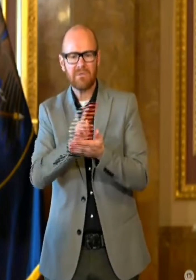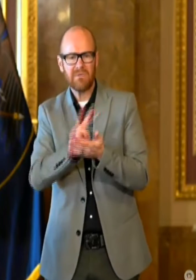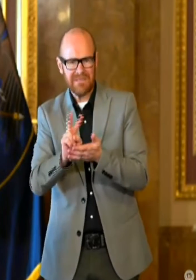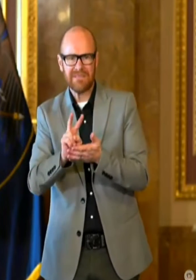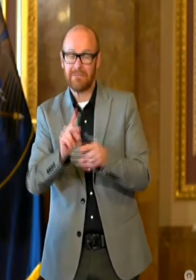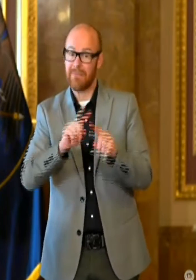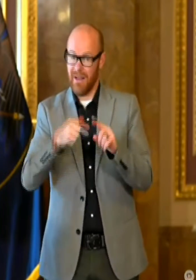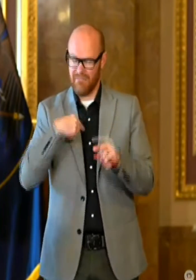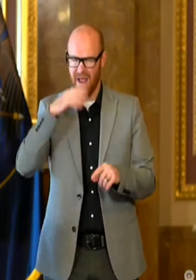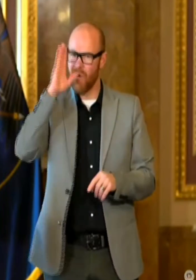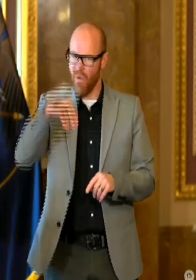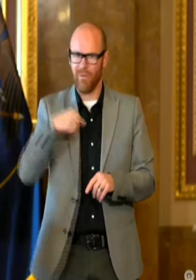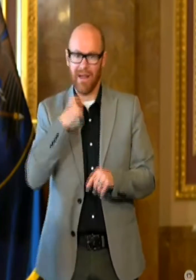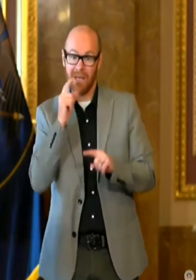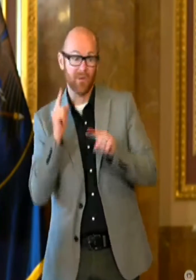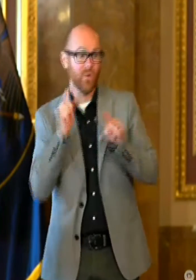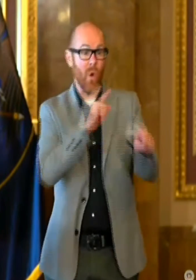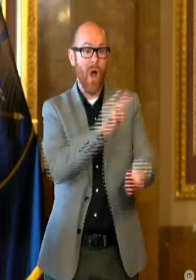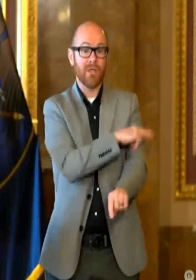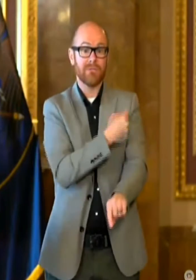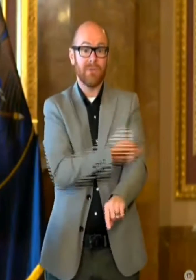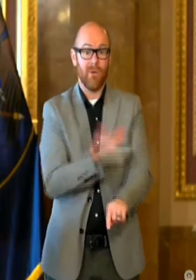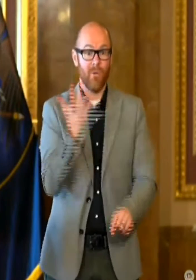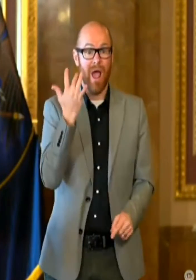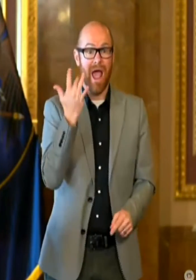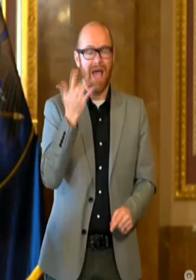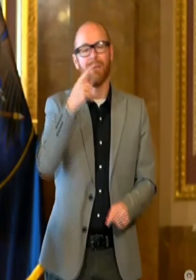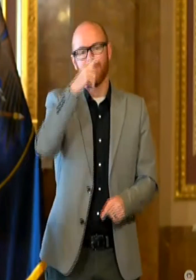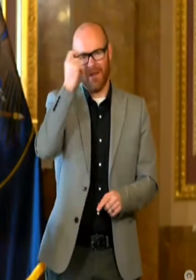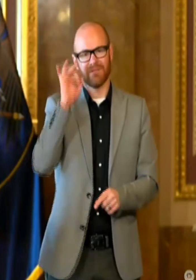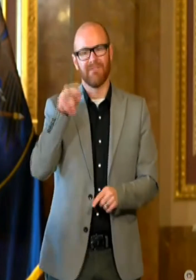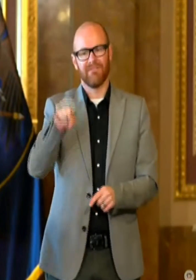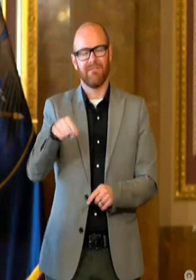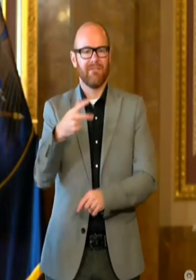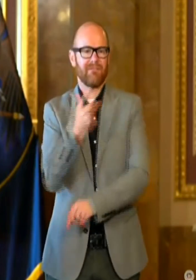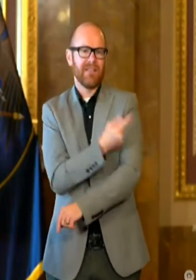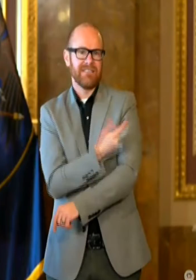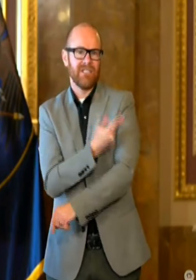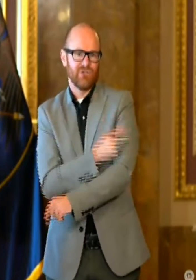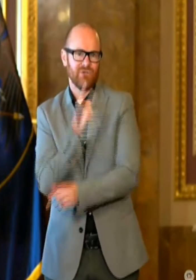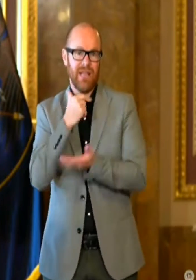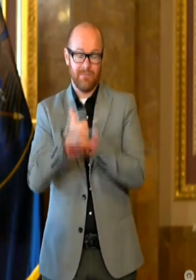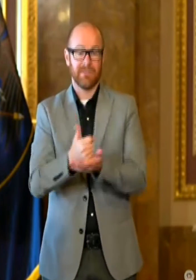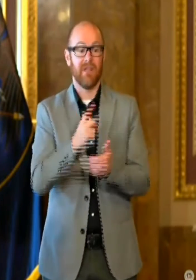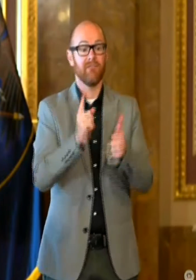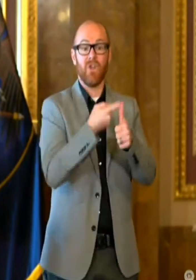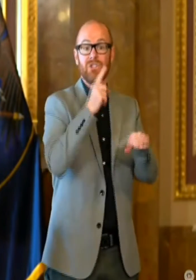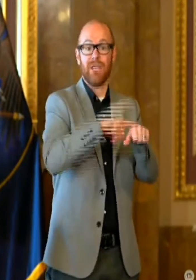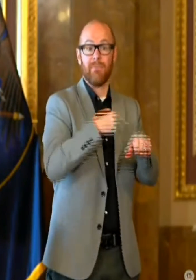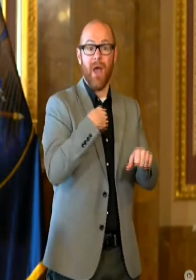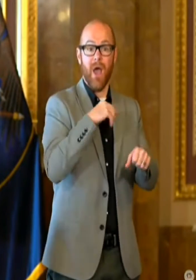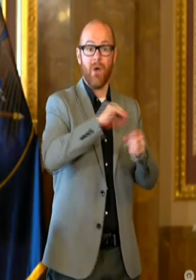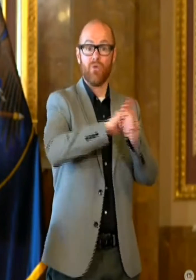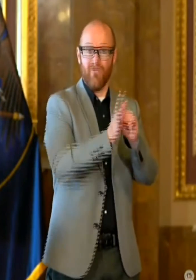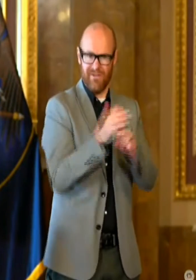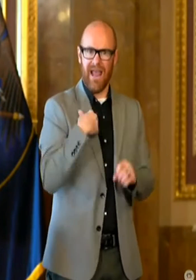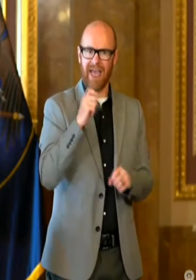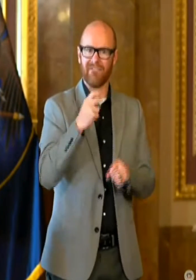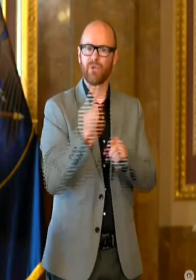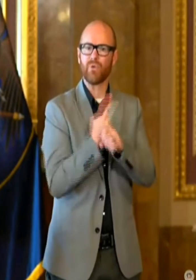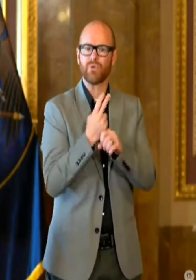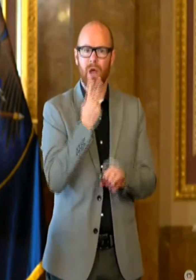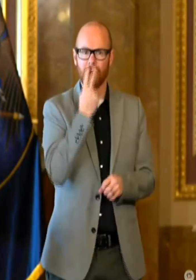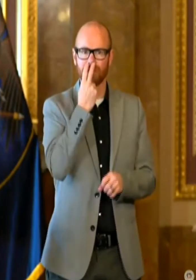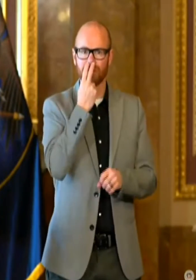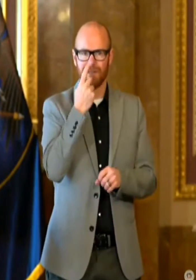out of the hospital, and I didn't, as you can see, I'm not on oxygen this time, as I was for several months after the first, my first bout